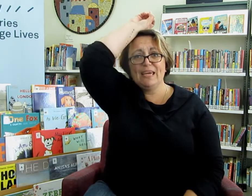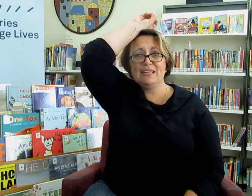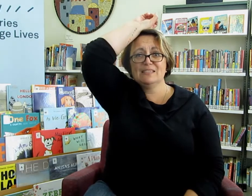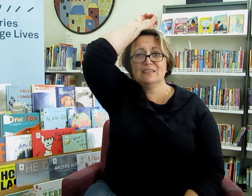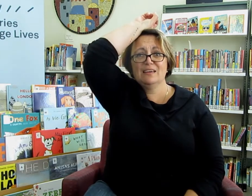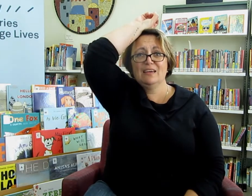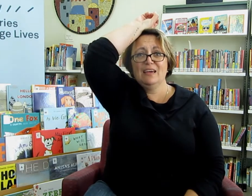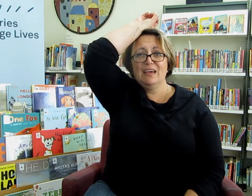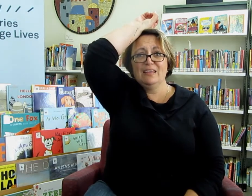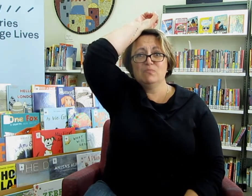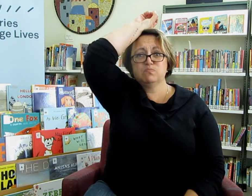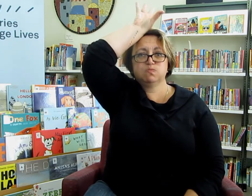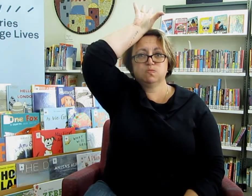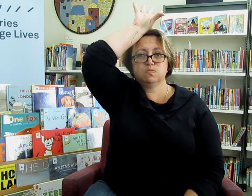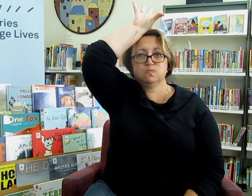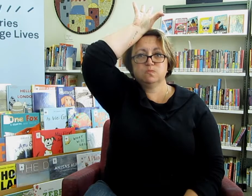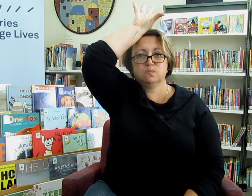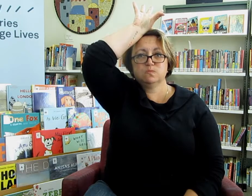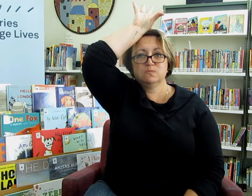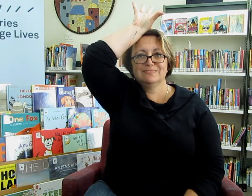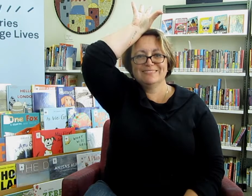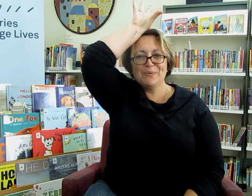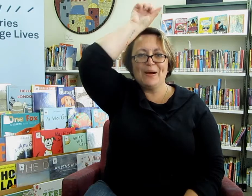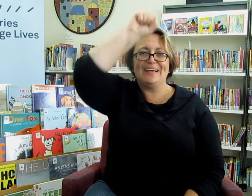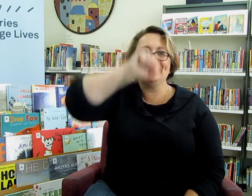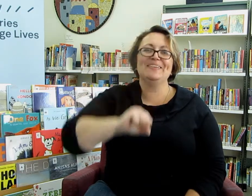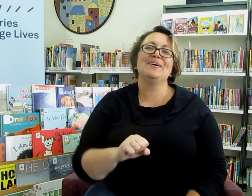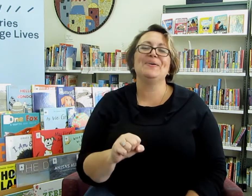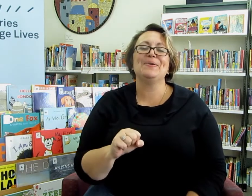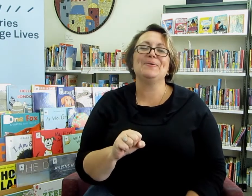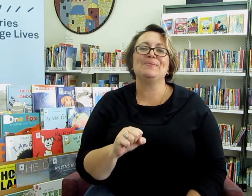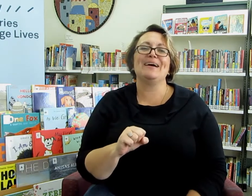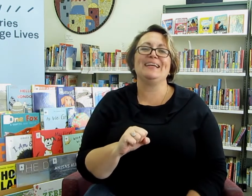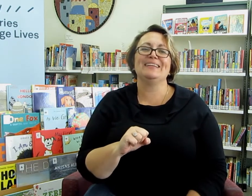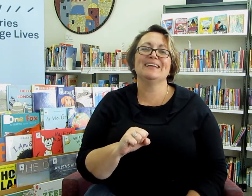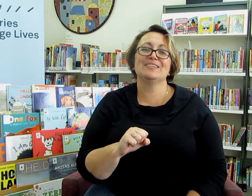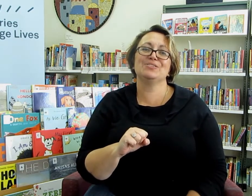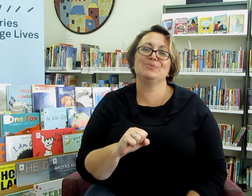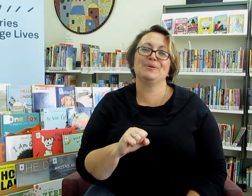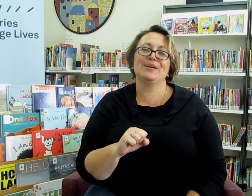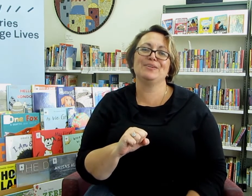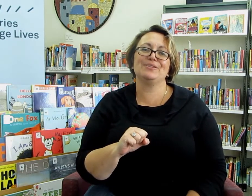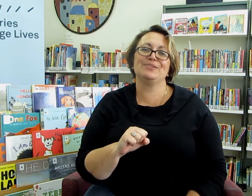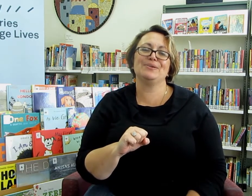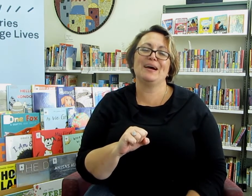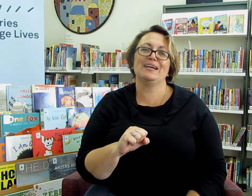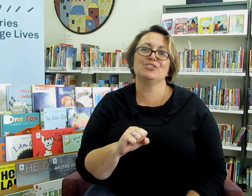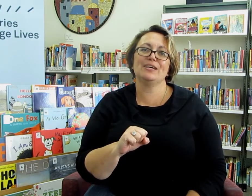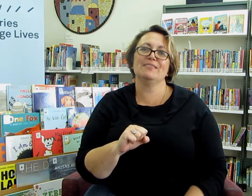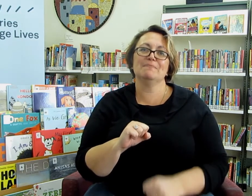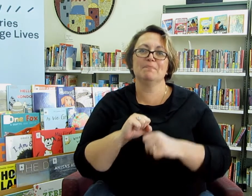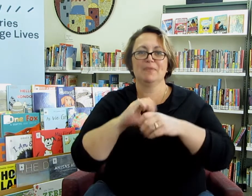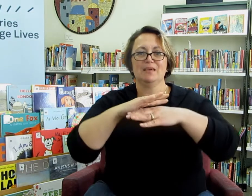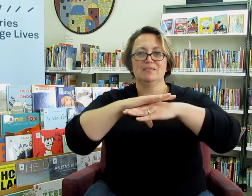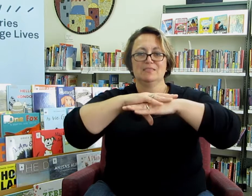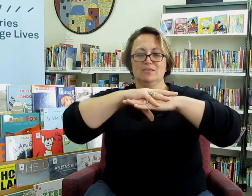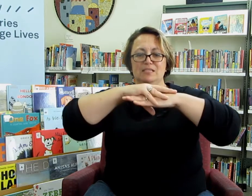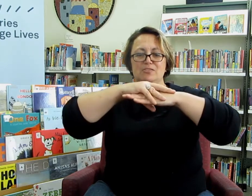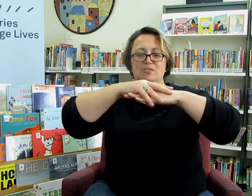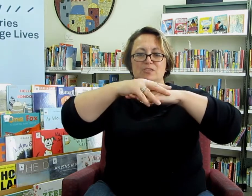heads and then whale all righty the last two we're going to do are shell so this is just